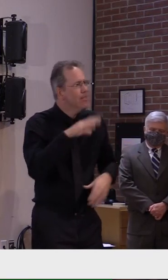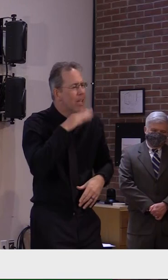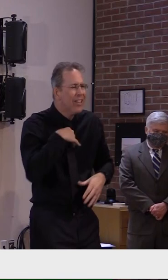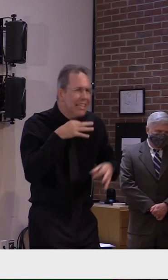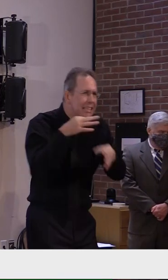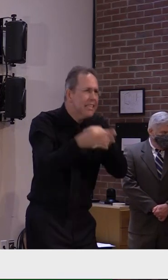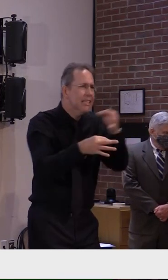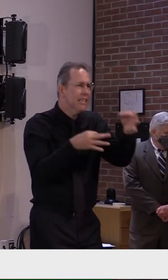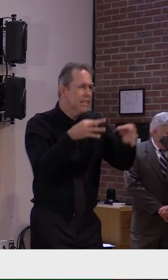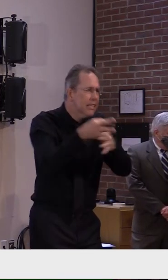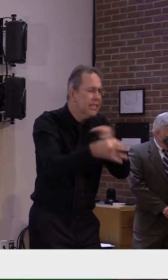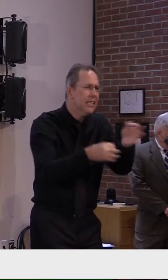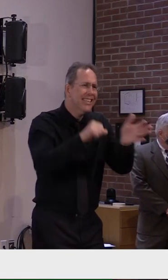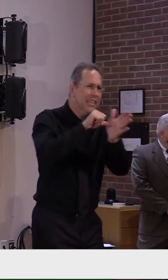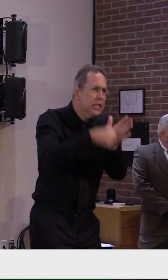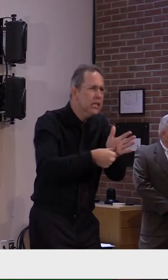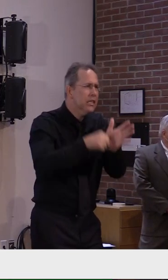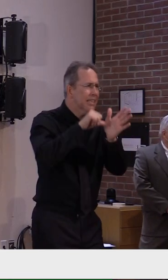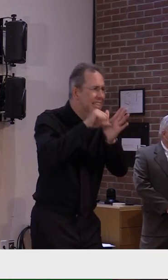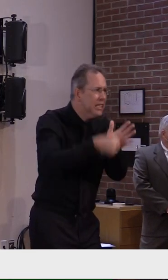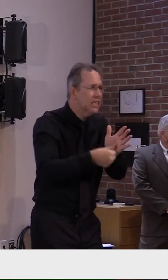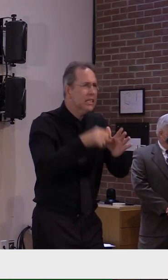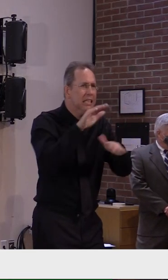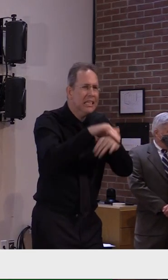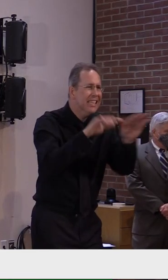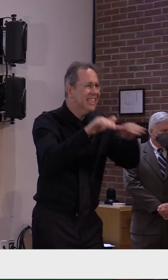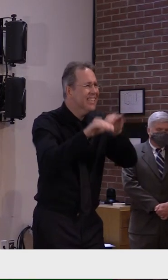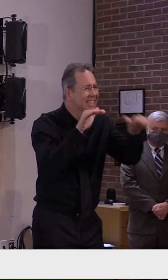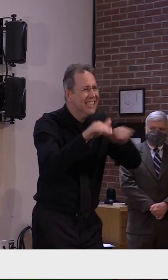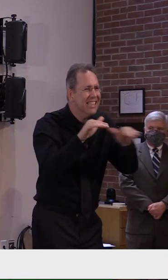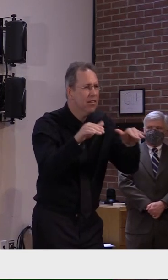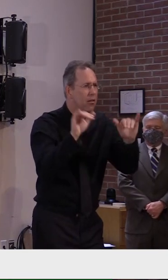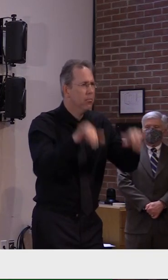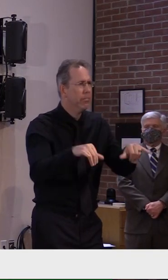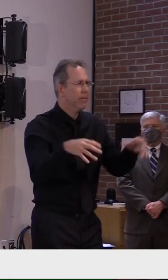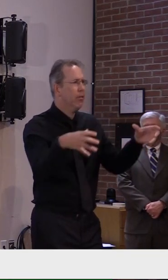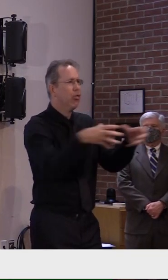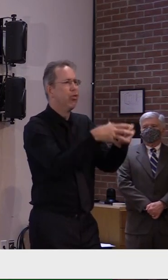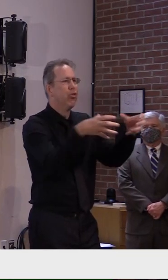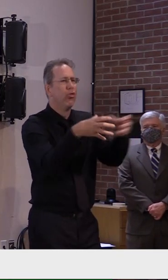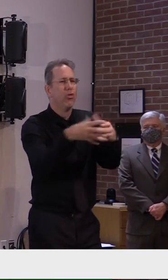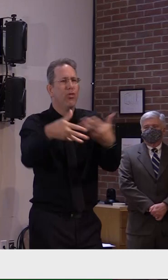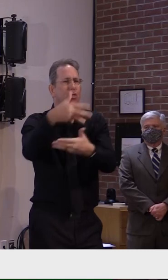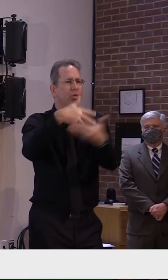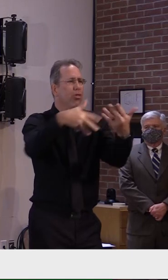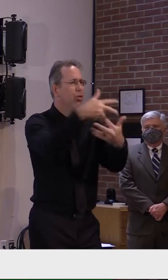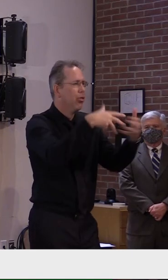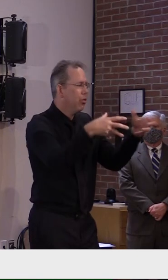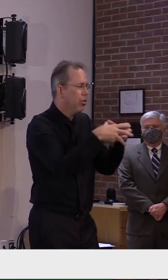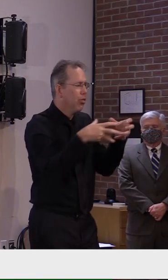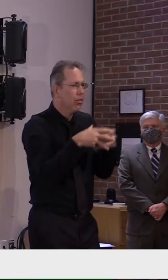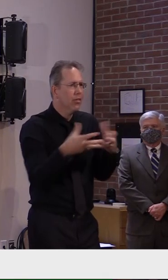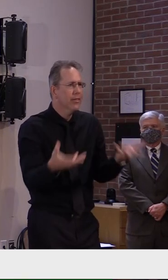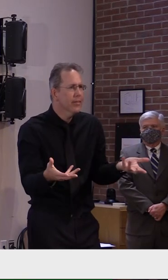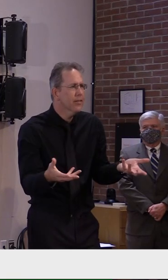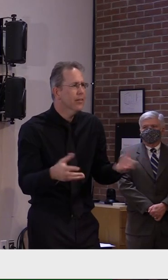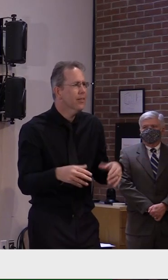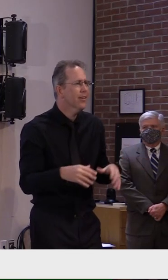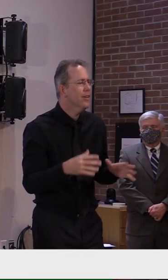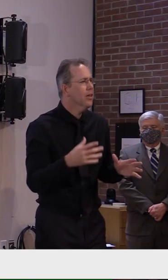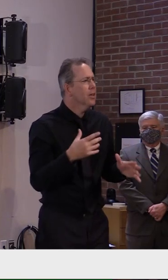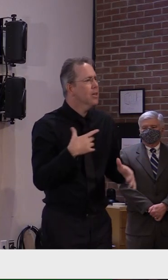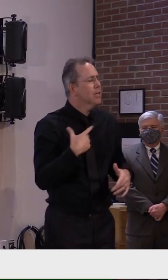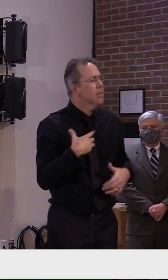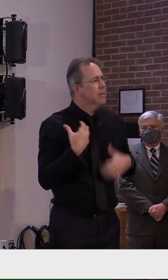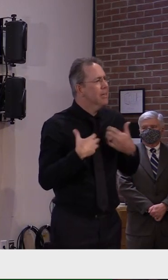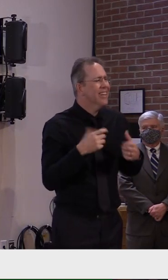So, again, I just know that we can do better. I think that that's the bottom line.